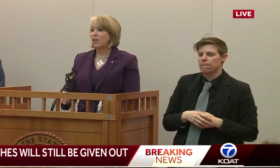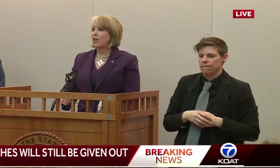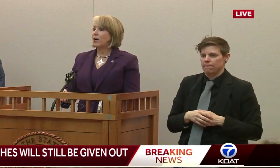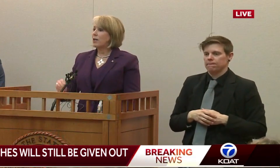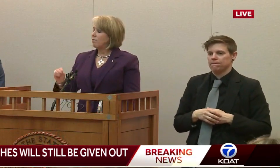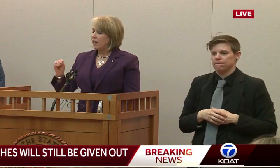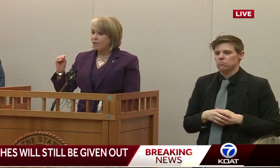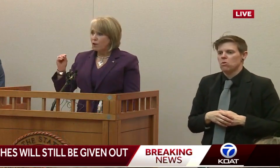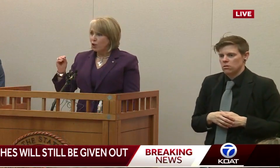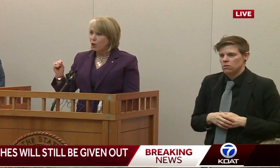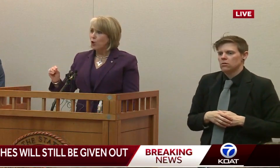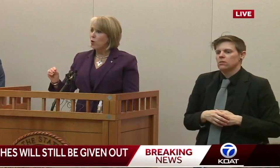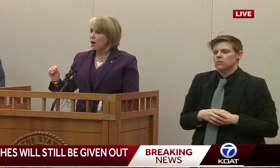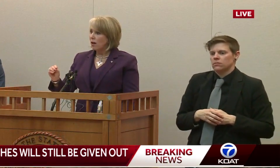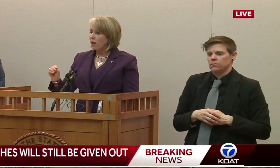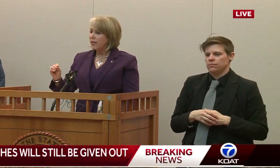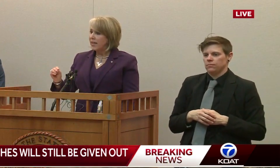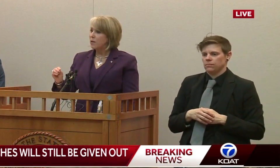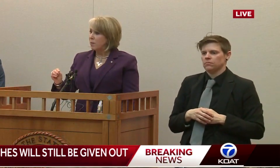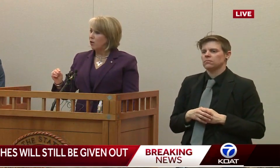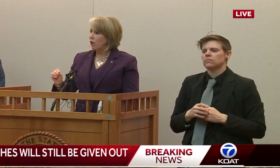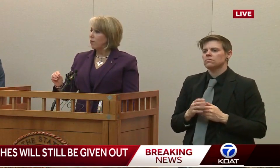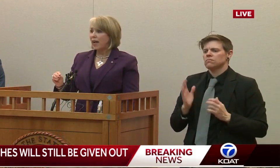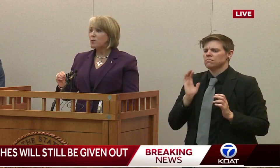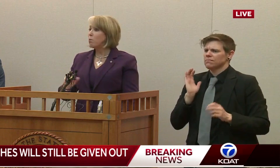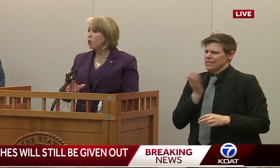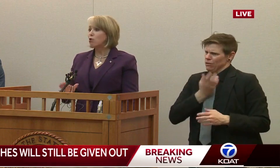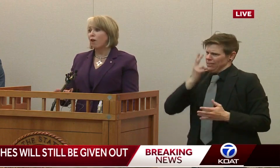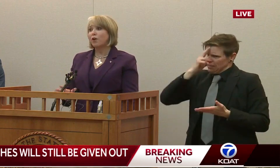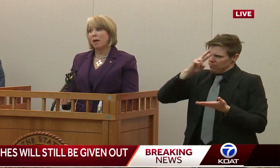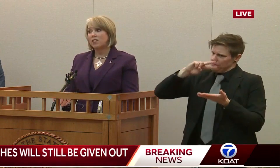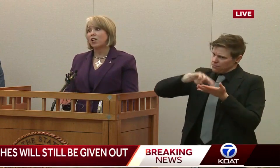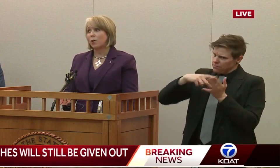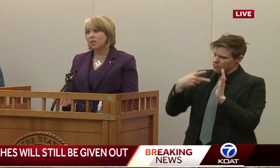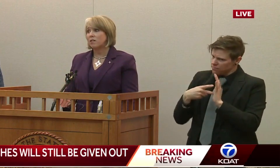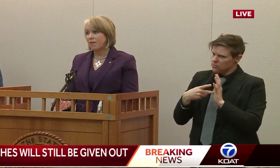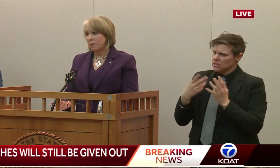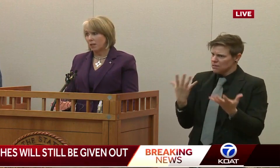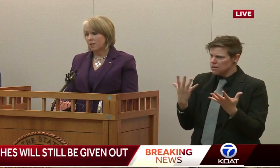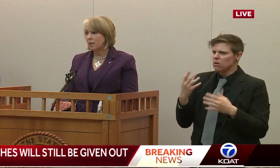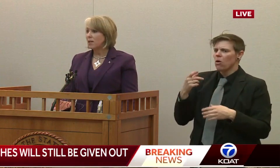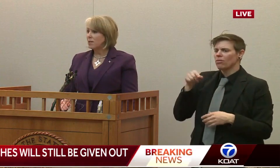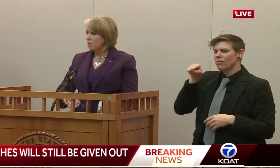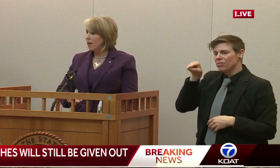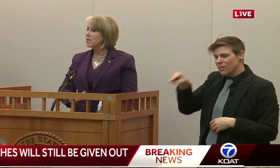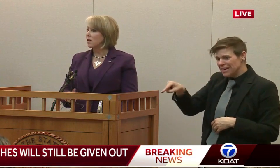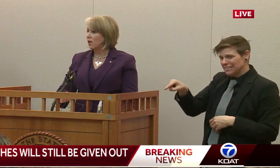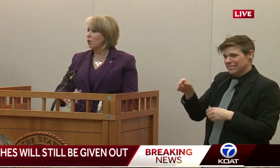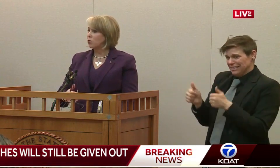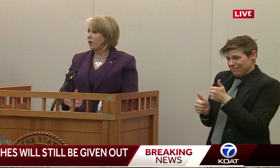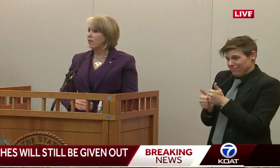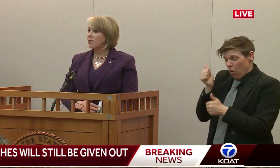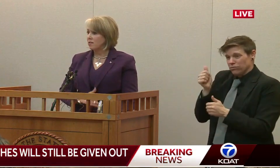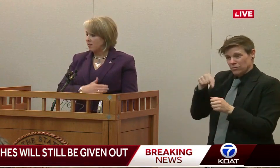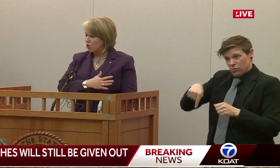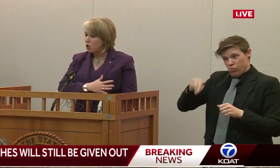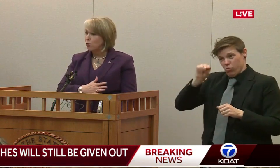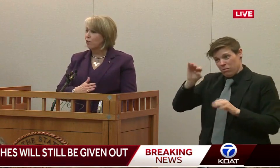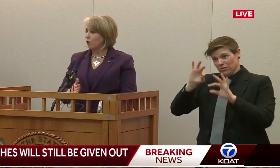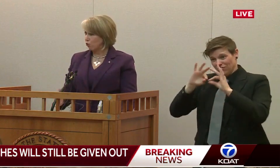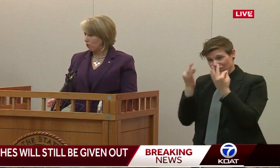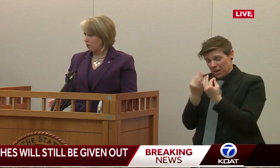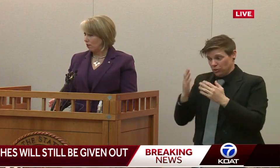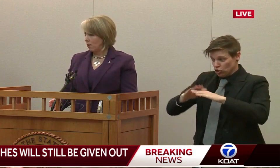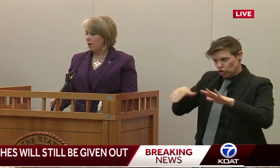this, if you need a meal, and that's most of our New Mexico kids and families, basically we're treating this as